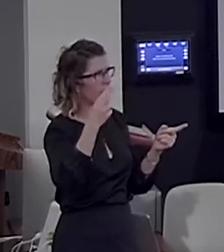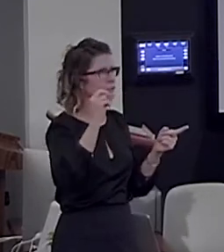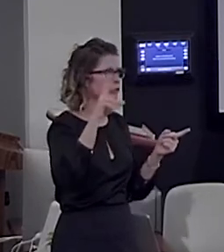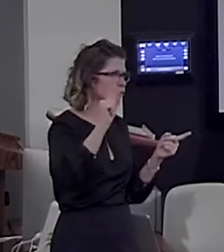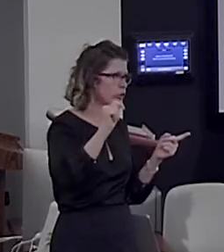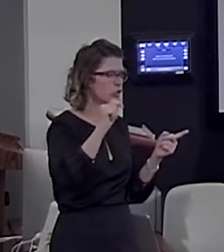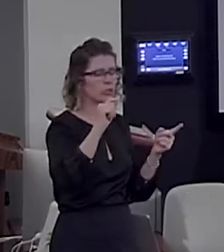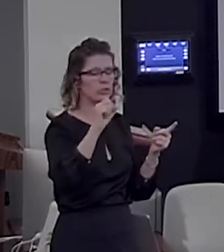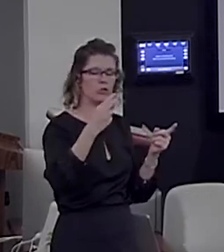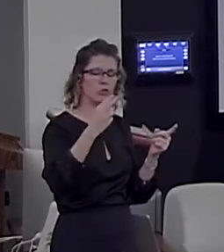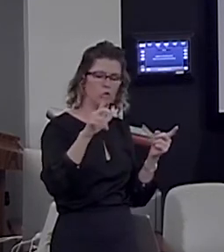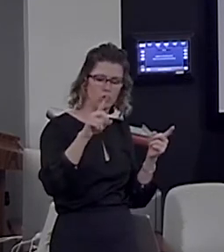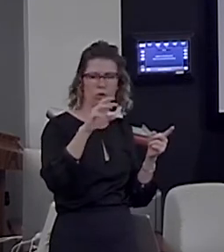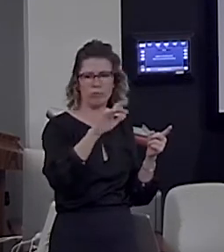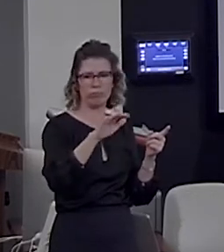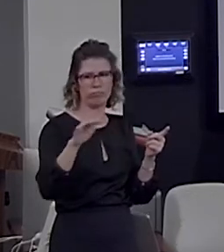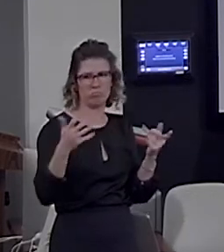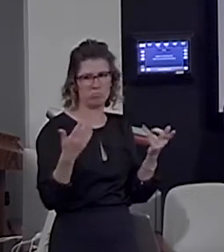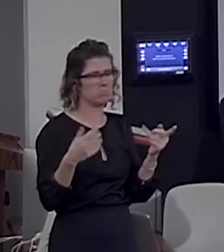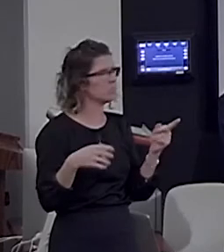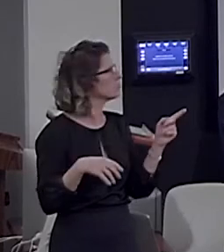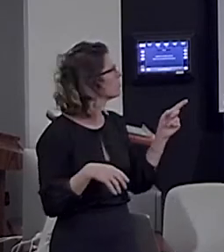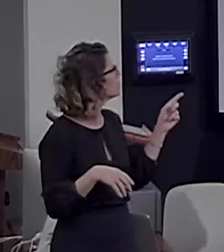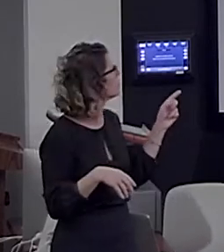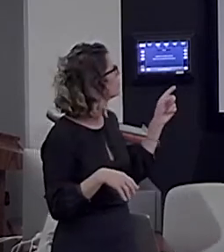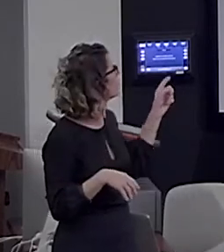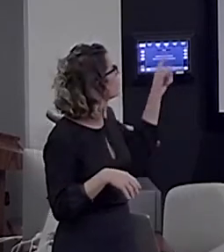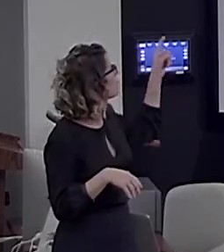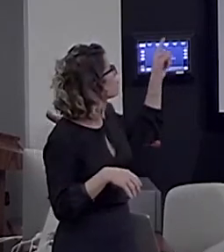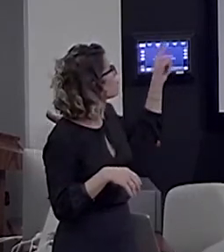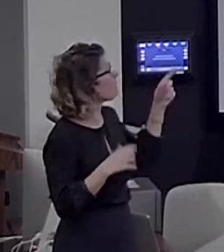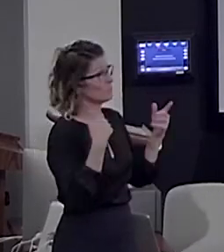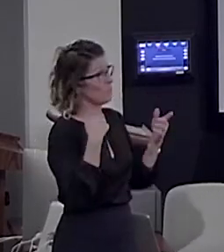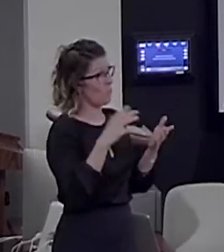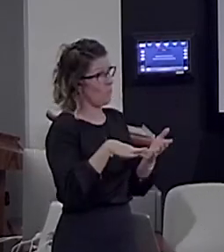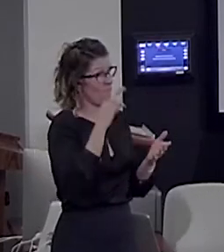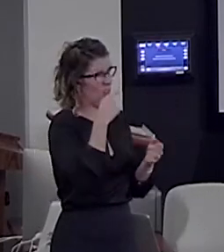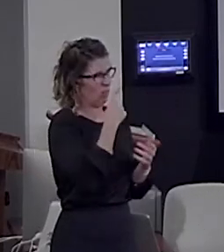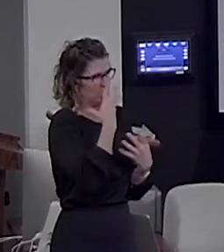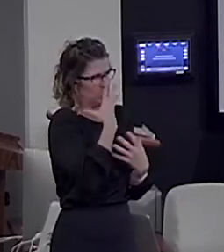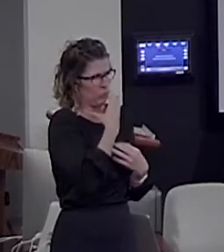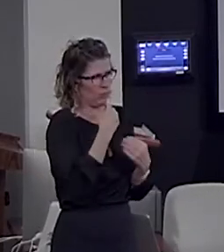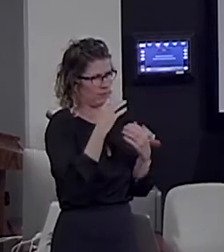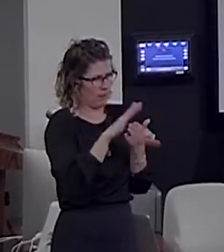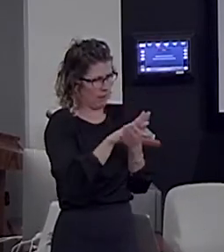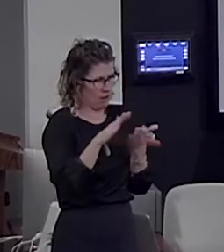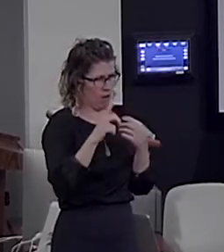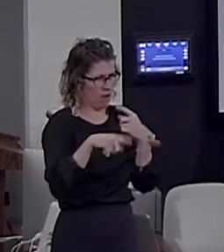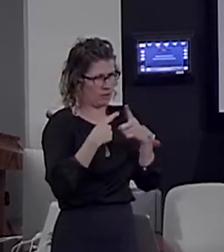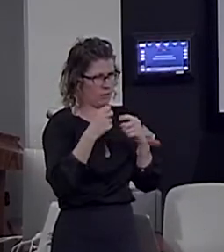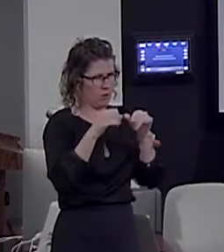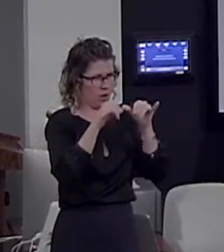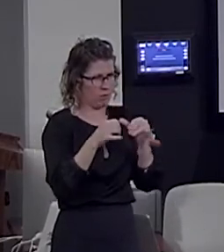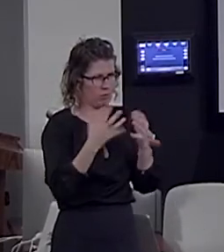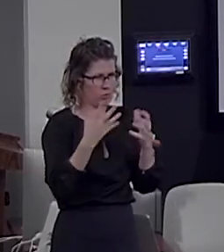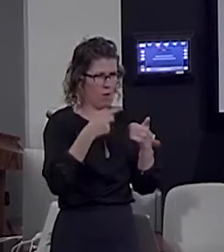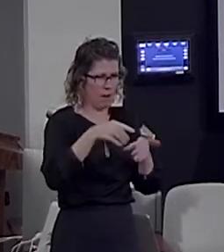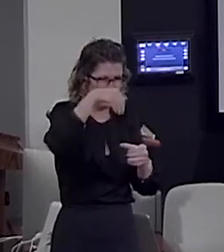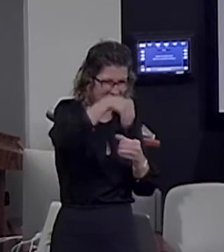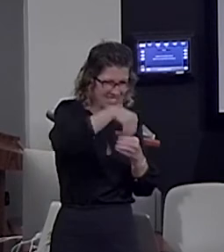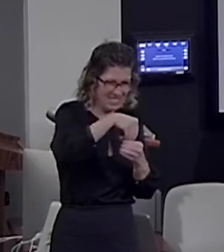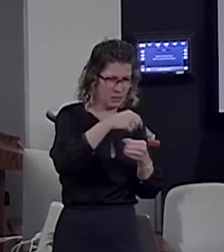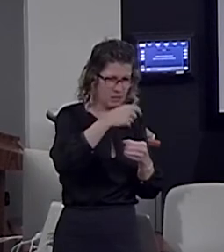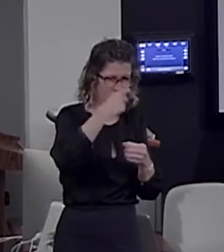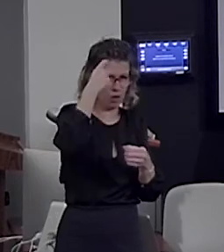Okay. So, what did we find? This is the beauty of intracranial recordings. So, what you see here is so-called high gamma